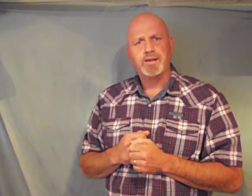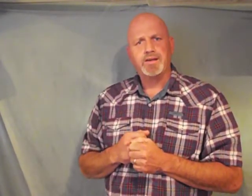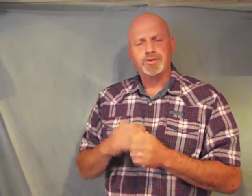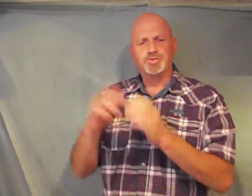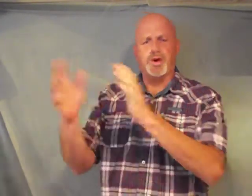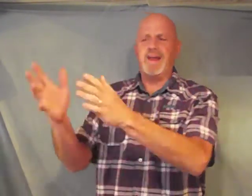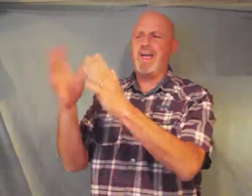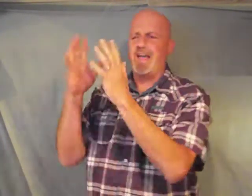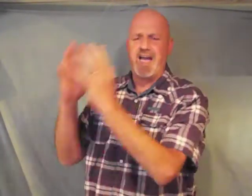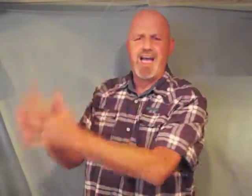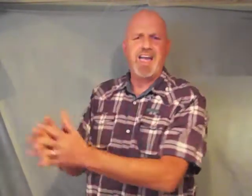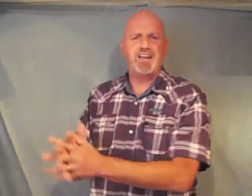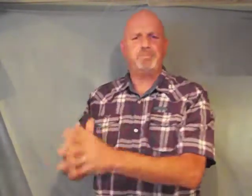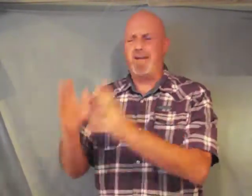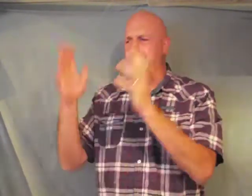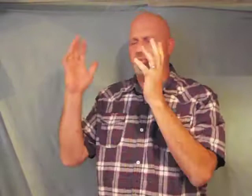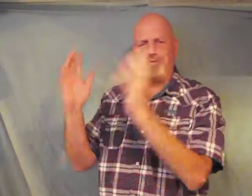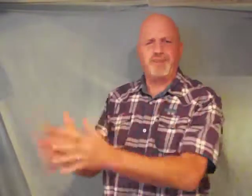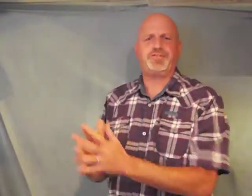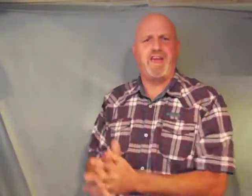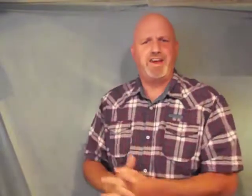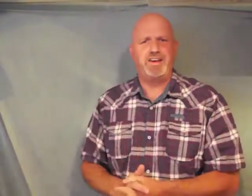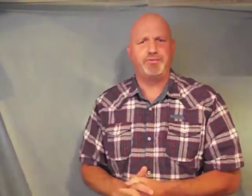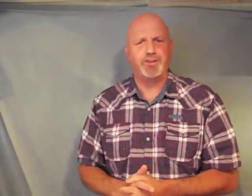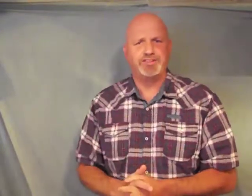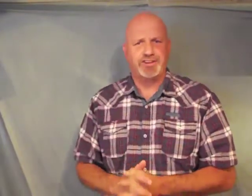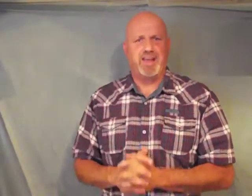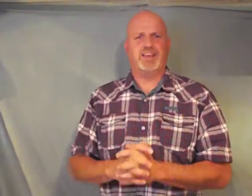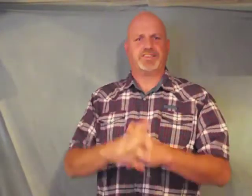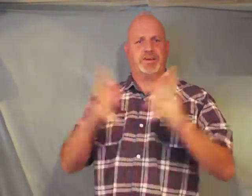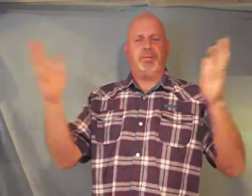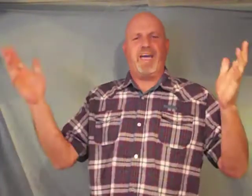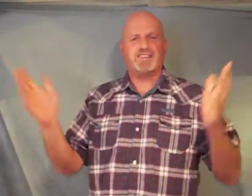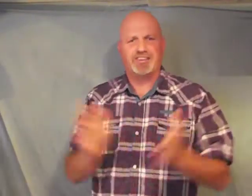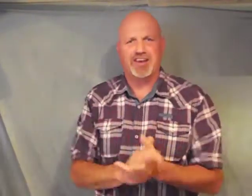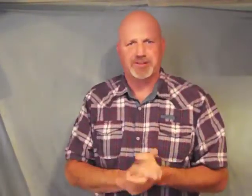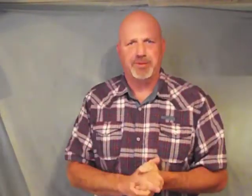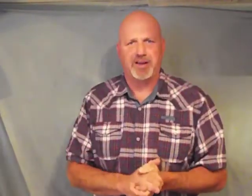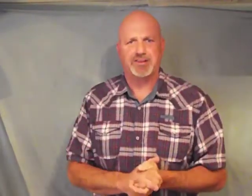Trina and I have been to 15 different cities in the past six months